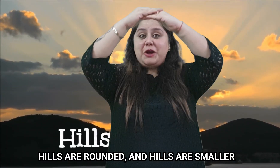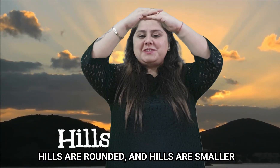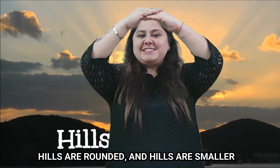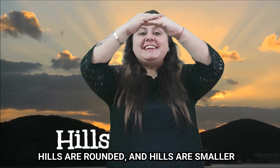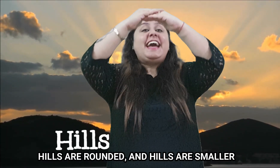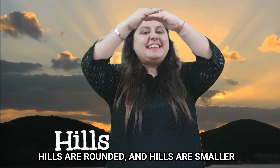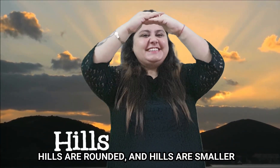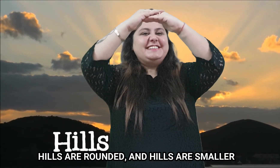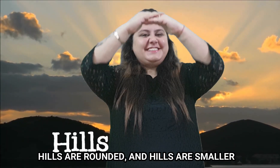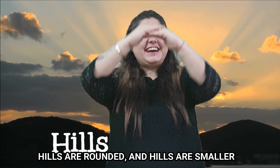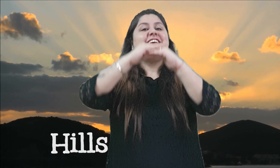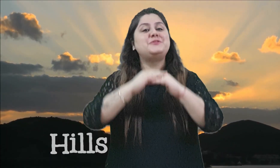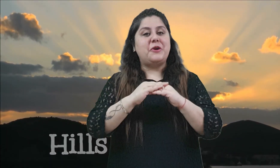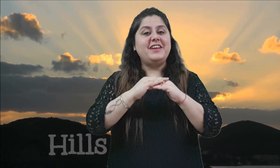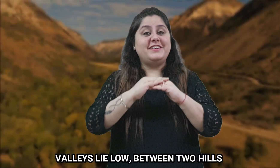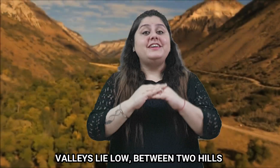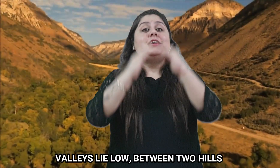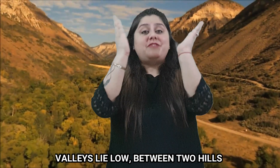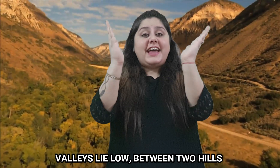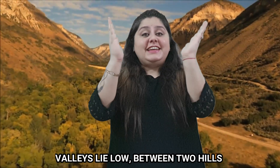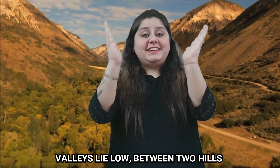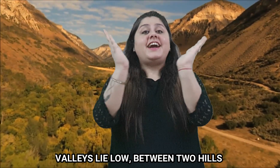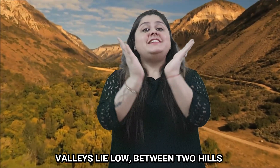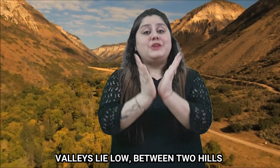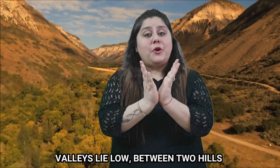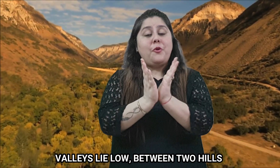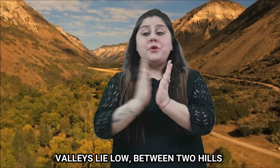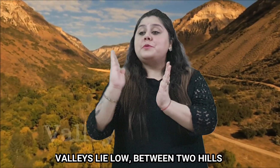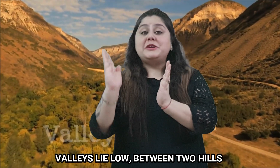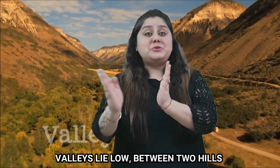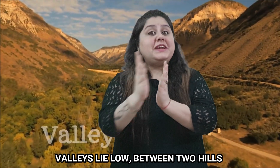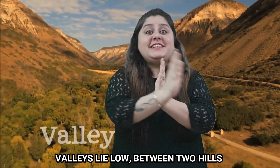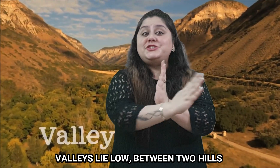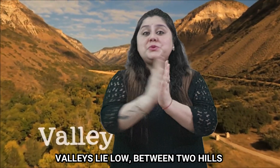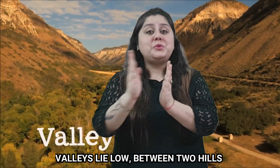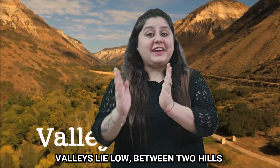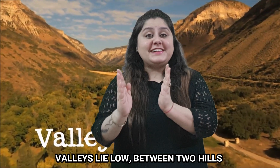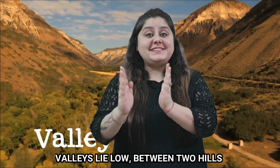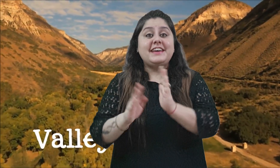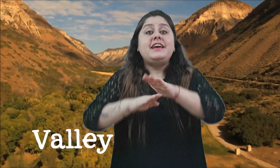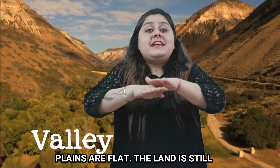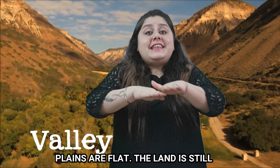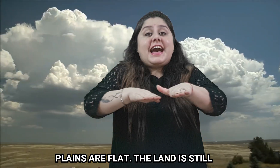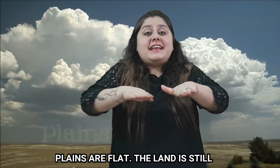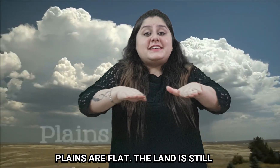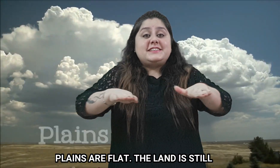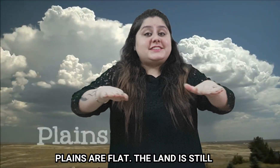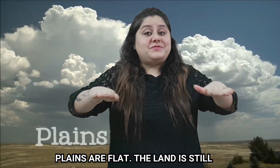and hills are smaller. Valleys lie low between two hills. Plains are flat.